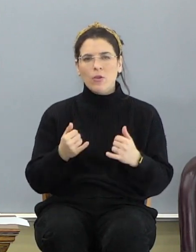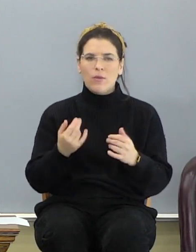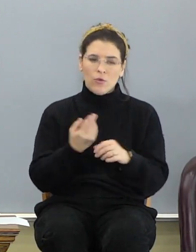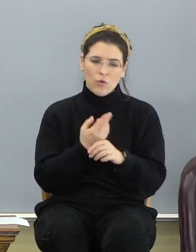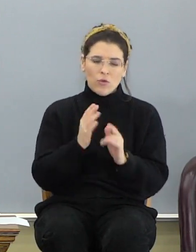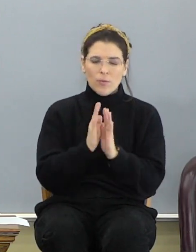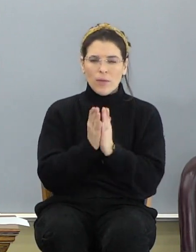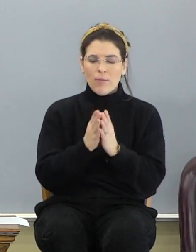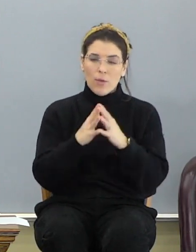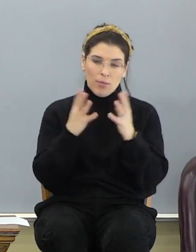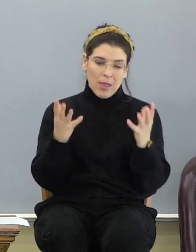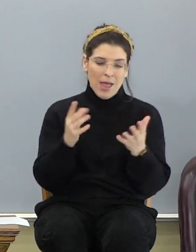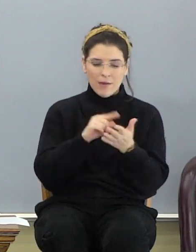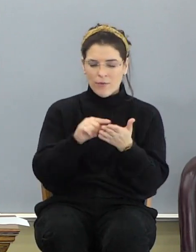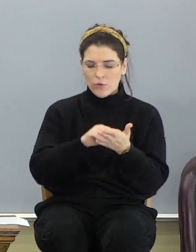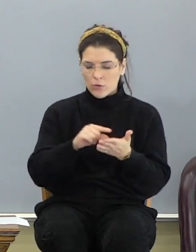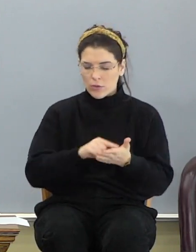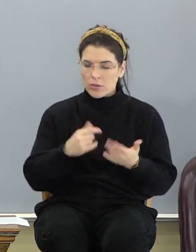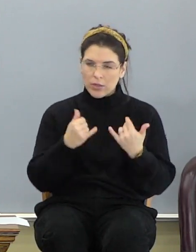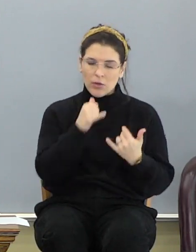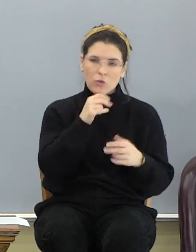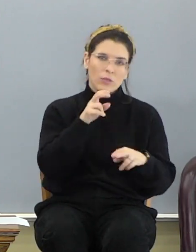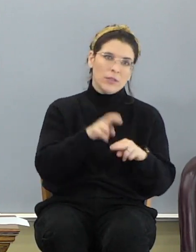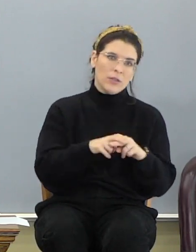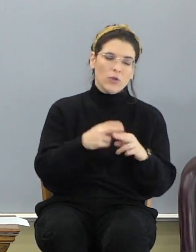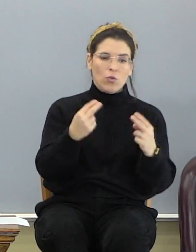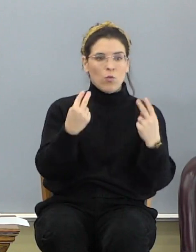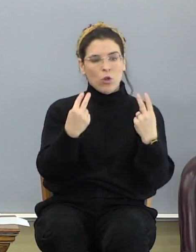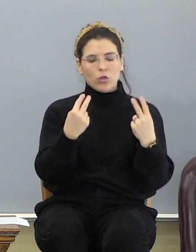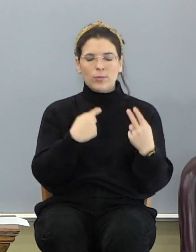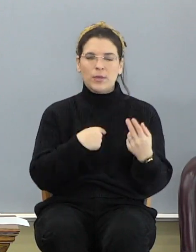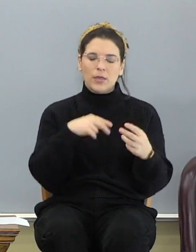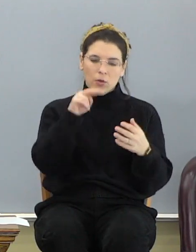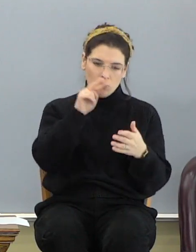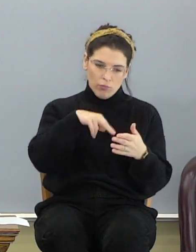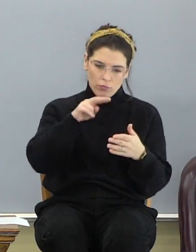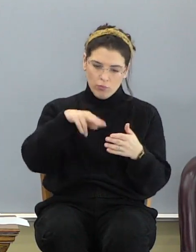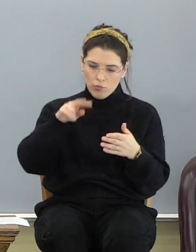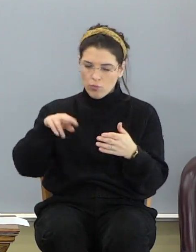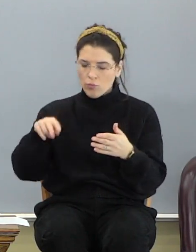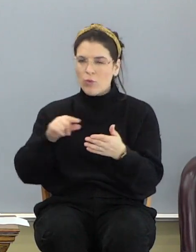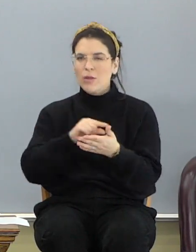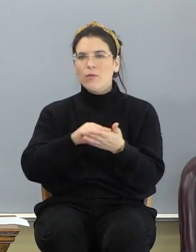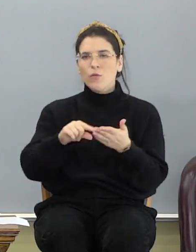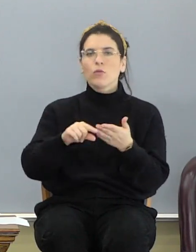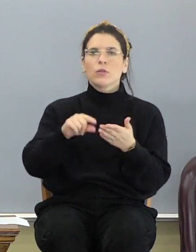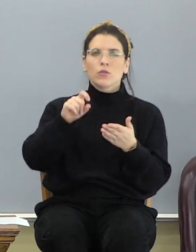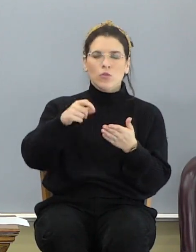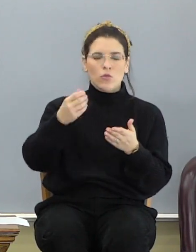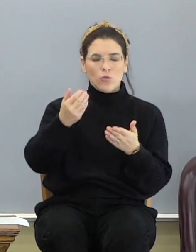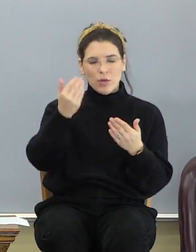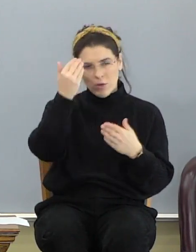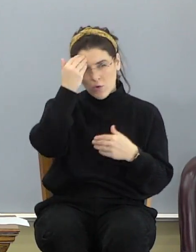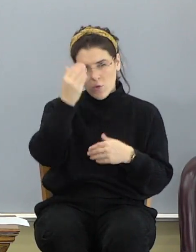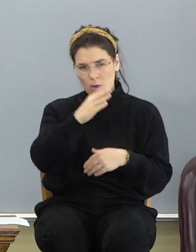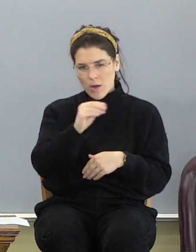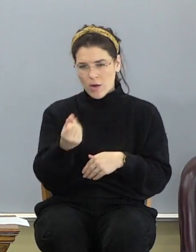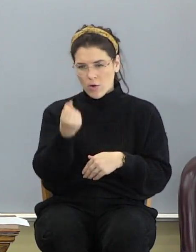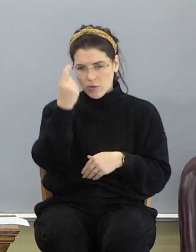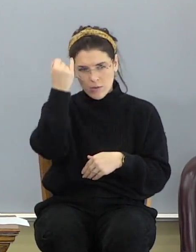of verses today. And don't just sit there and watch me. Look at the verses because you need to look at them to get the idea here.